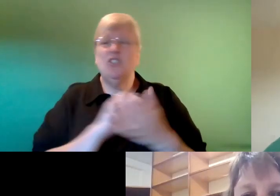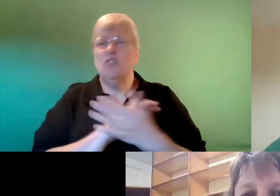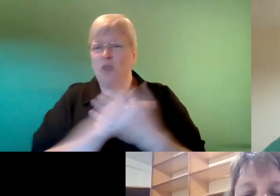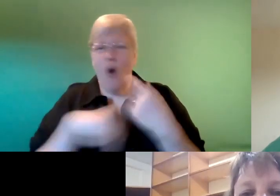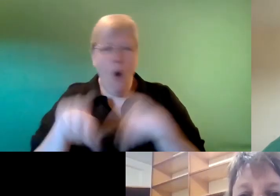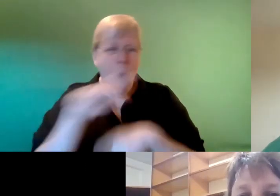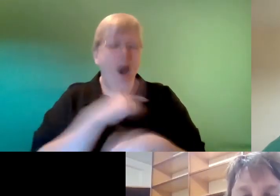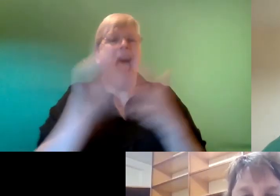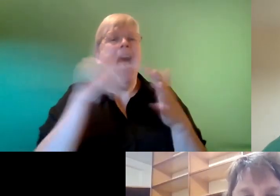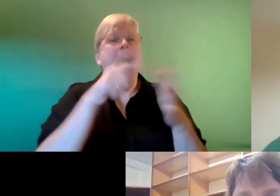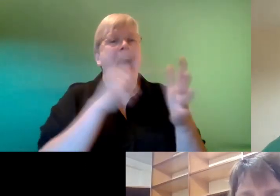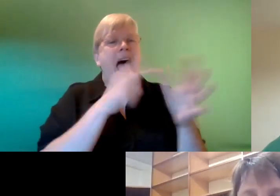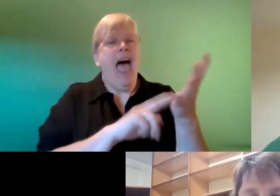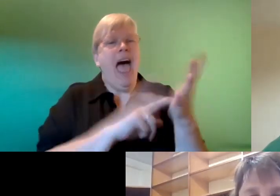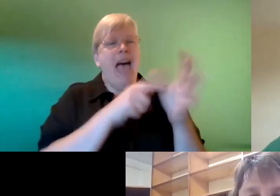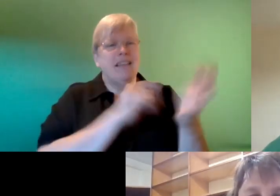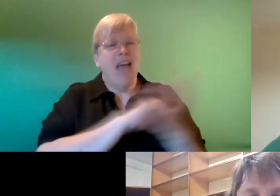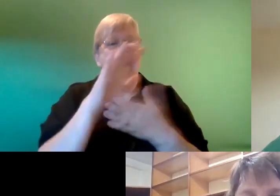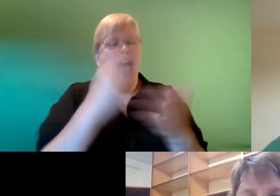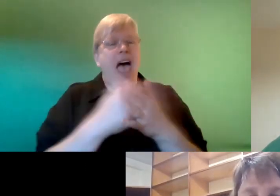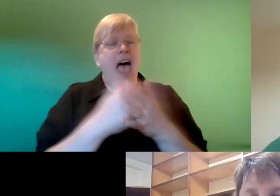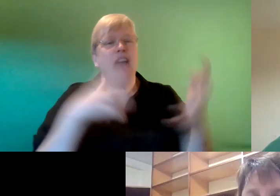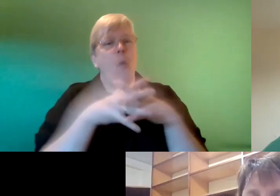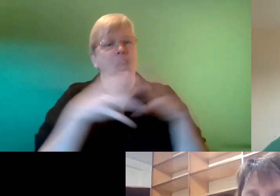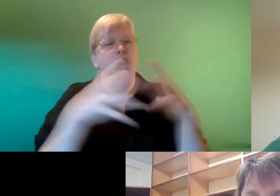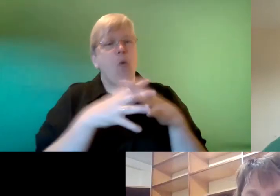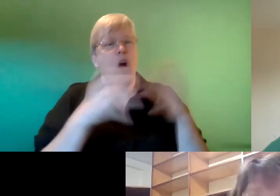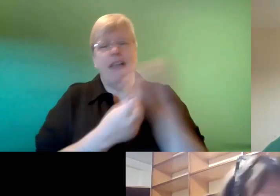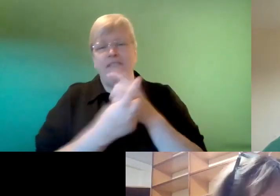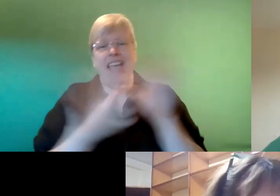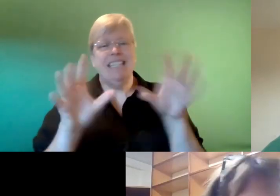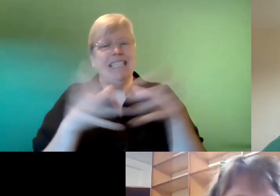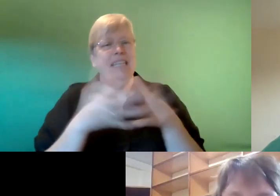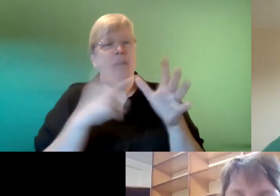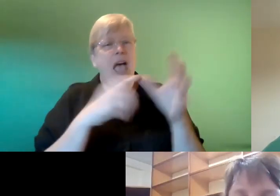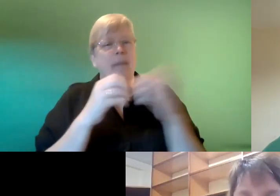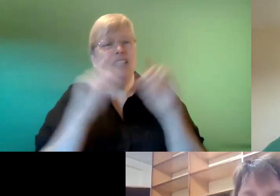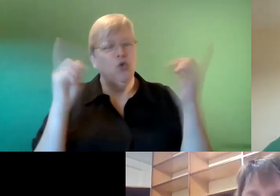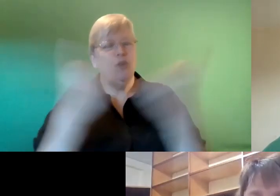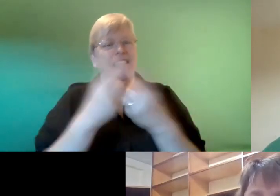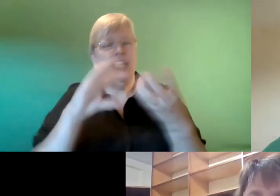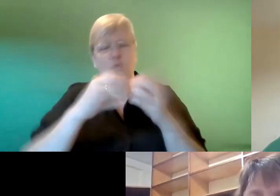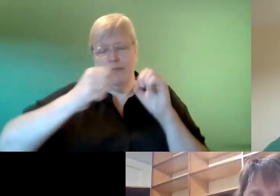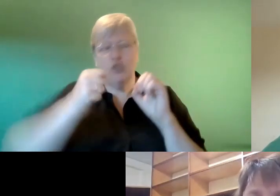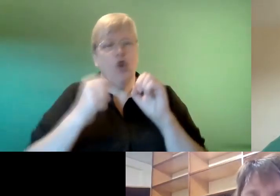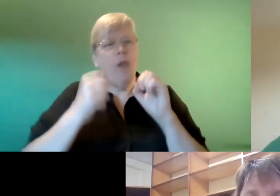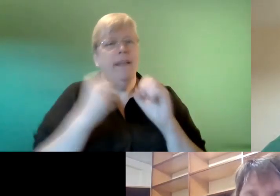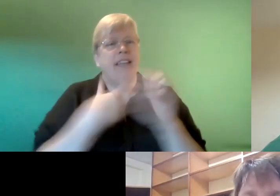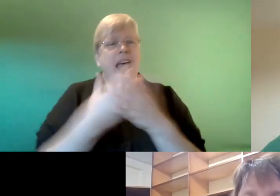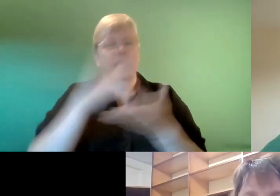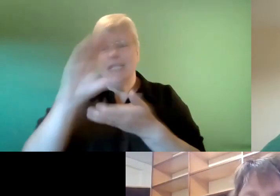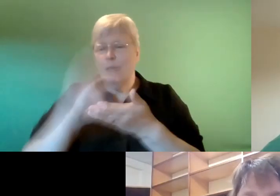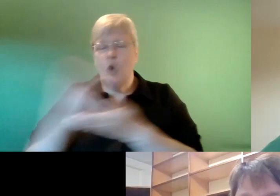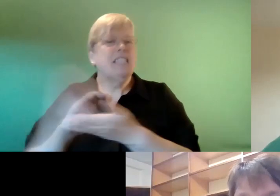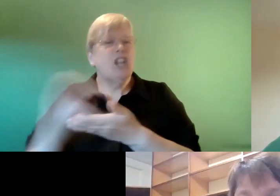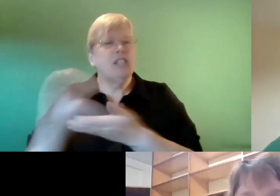services team um and for the wayward team and events team at aberdeen university and again to creative scotland and all the sponsors and